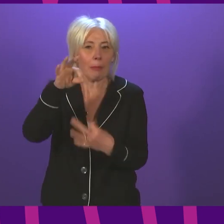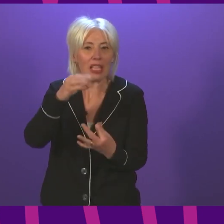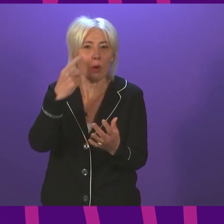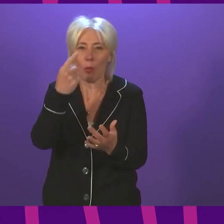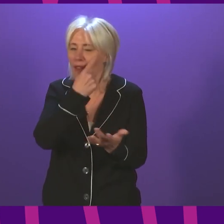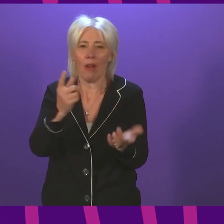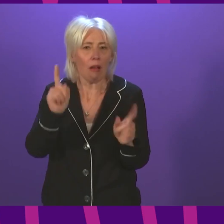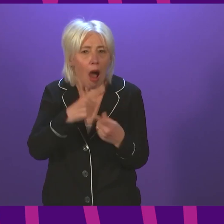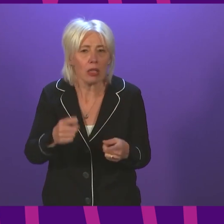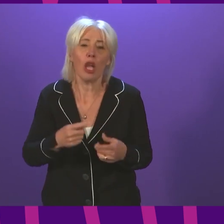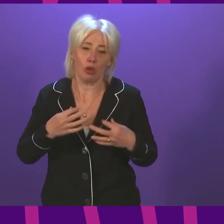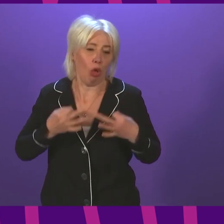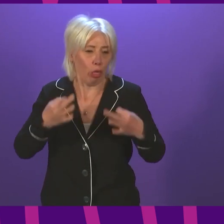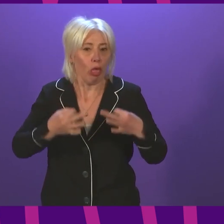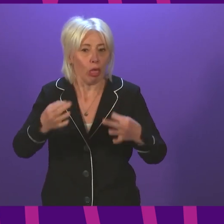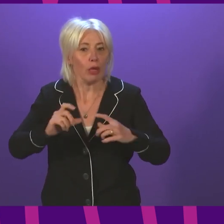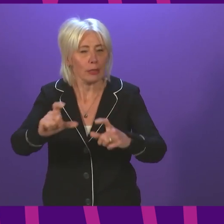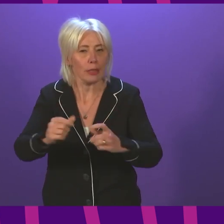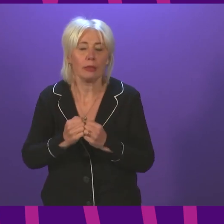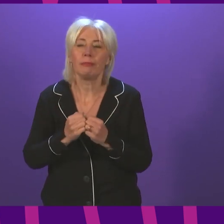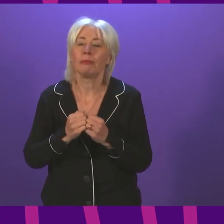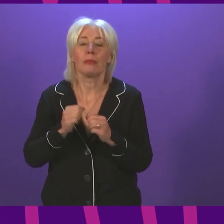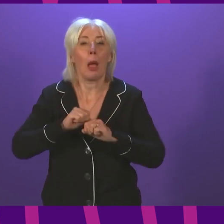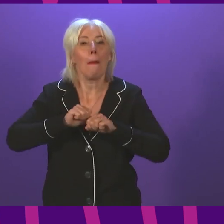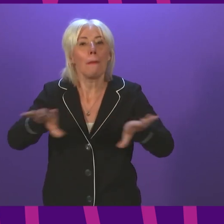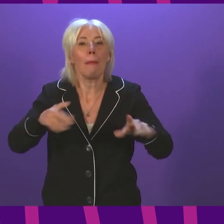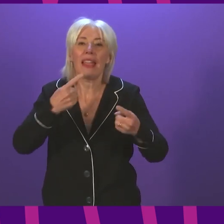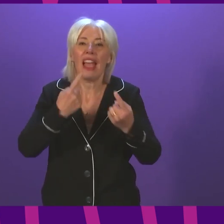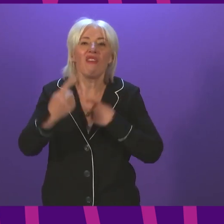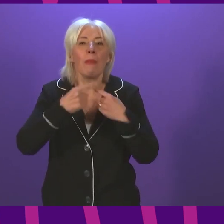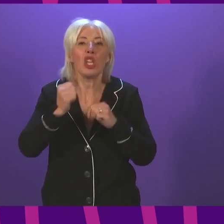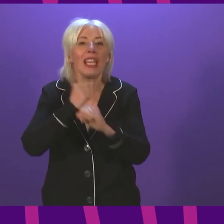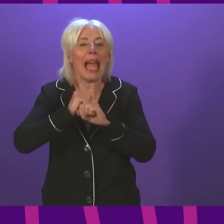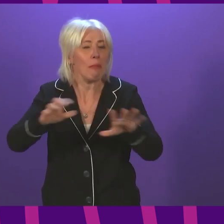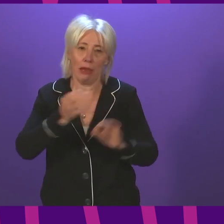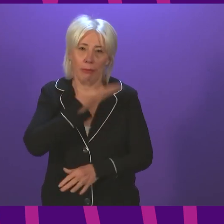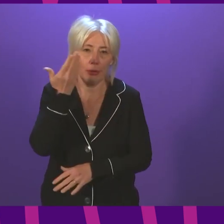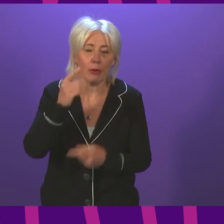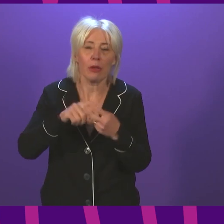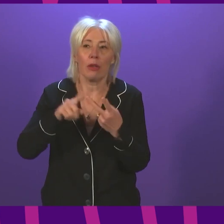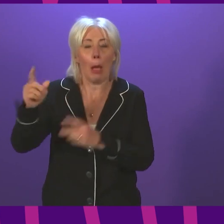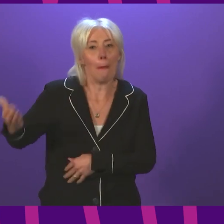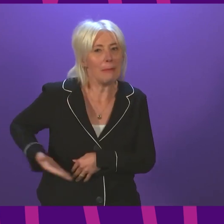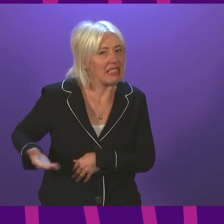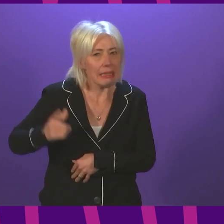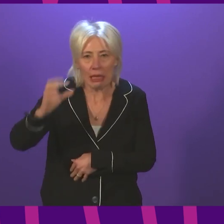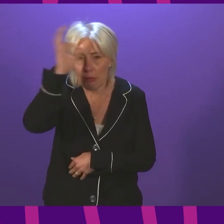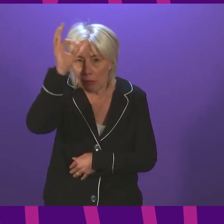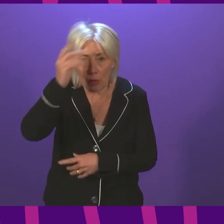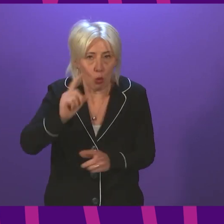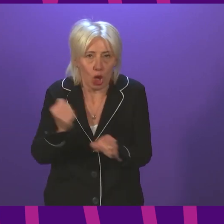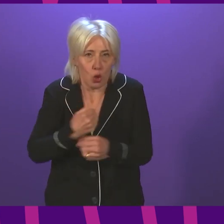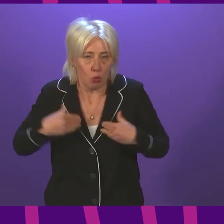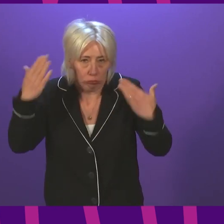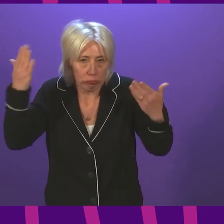issues days on. There was no public information campaign. Businesses had absolutely no idea what they were supposed to do.